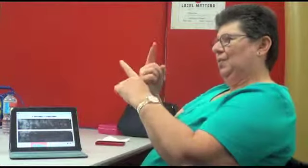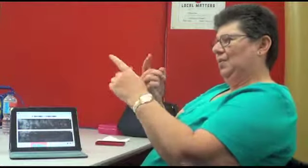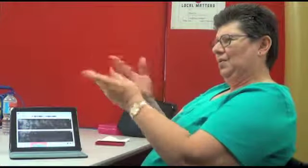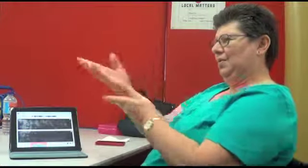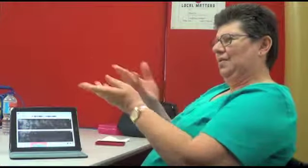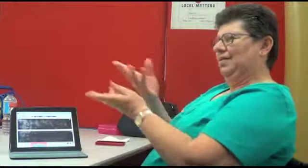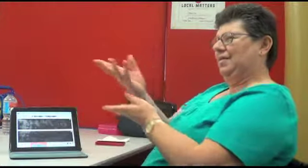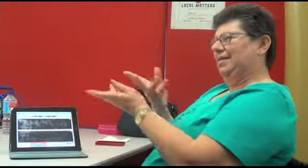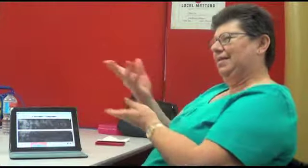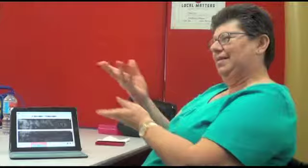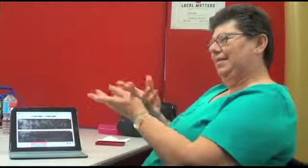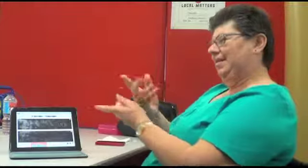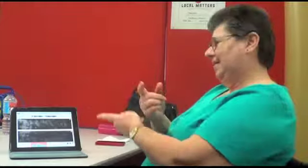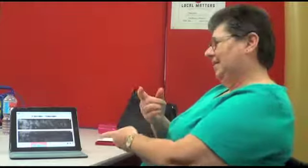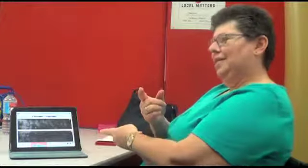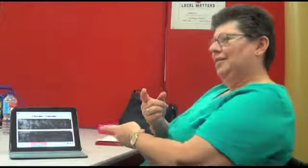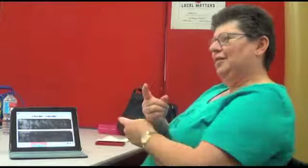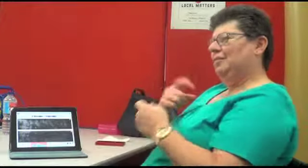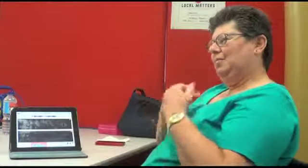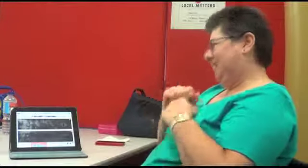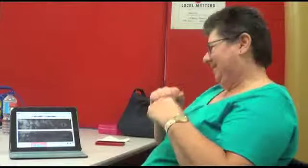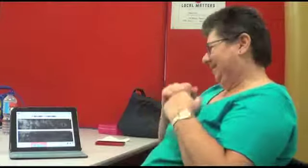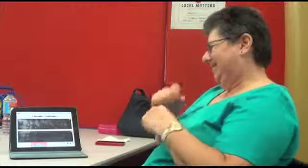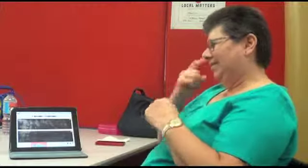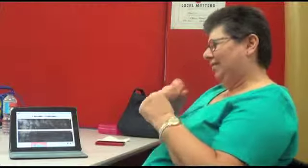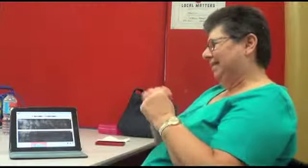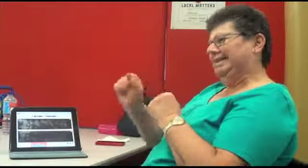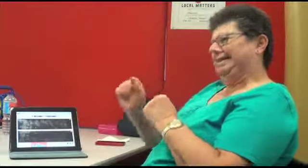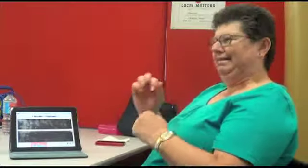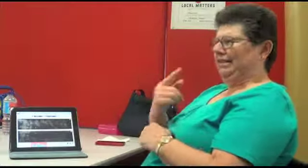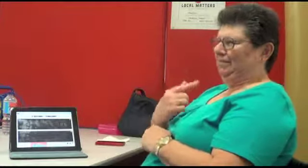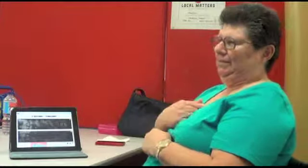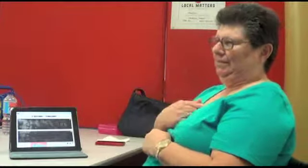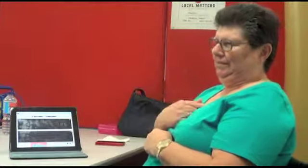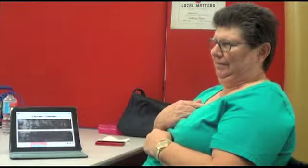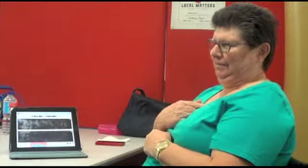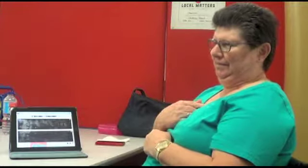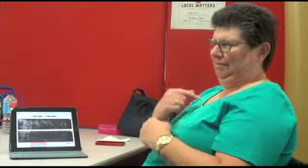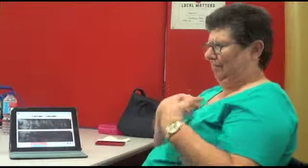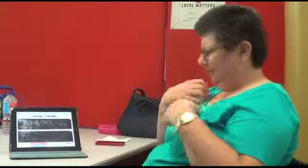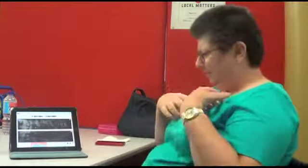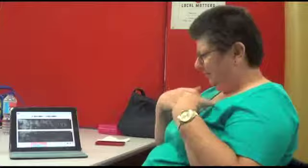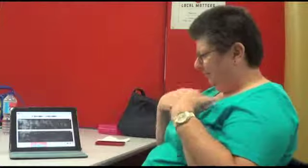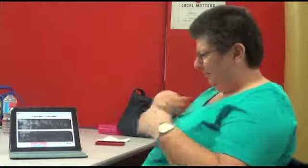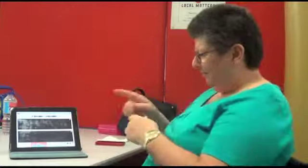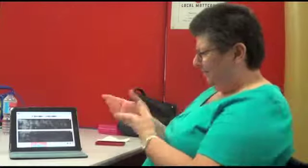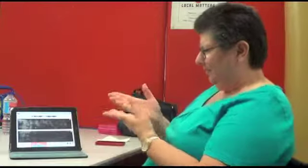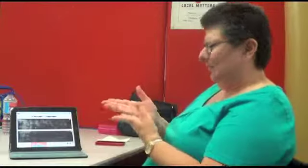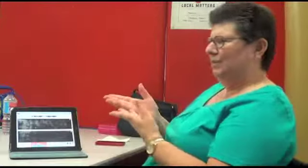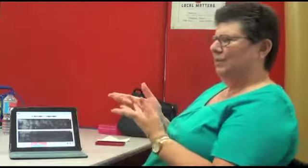So now that I know that I can translate from Italian to English and back again, I think that I can have ongoing